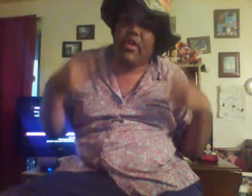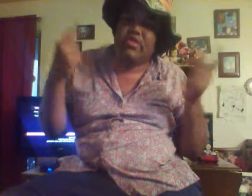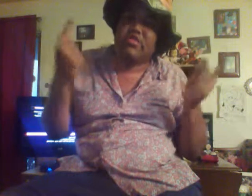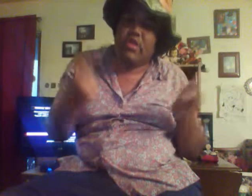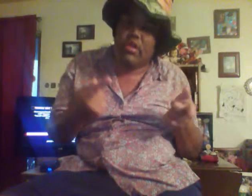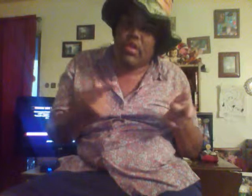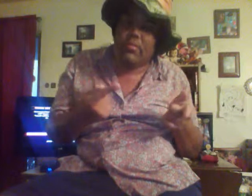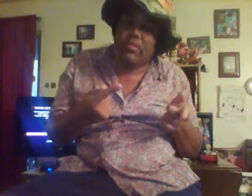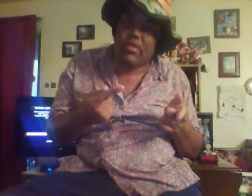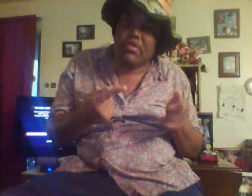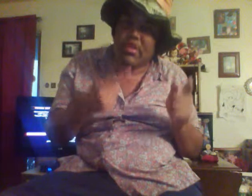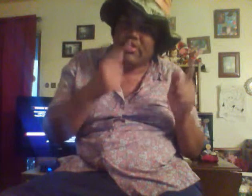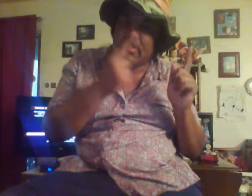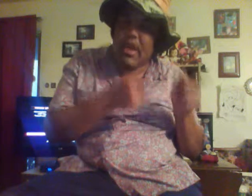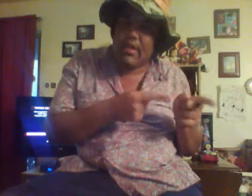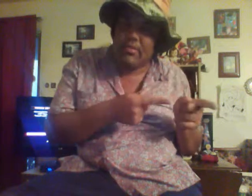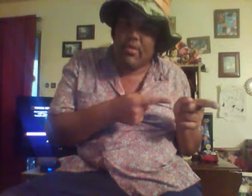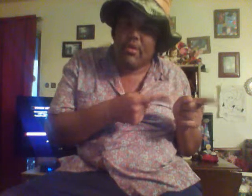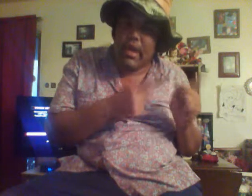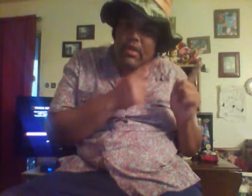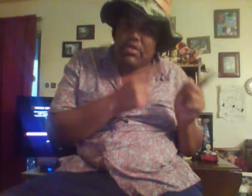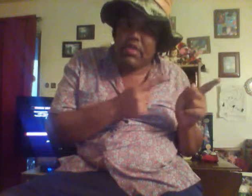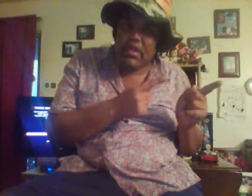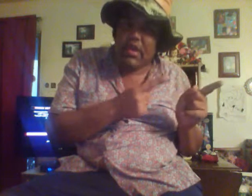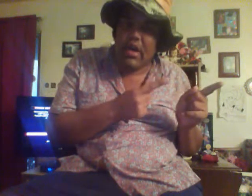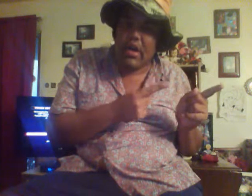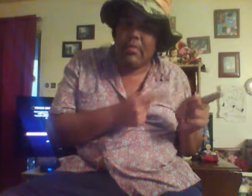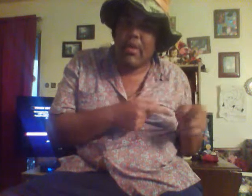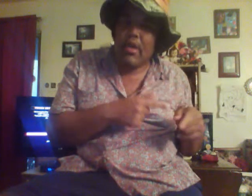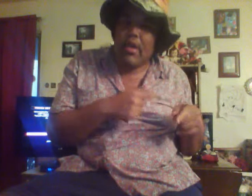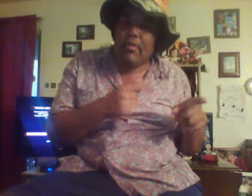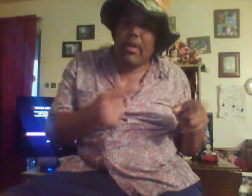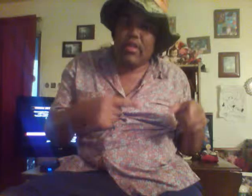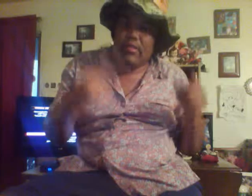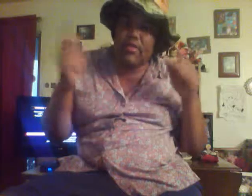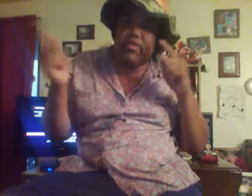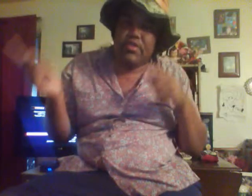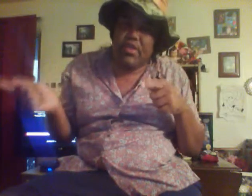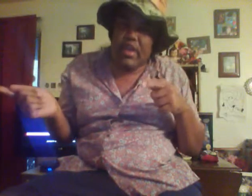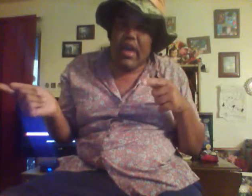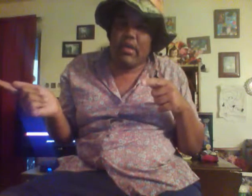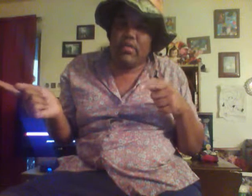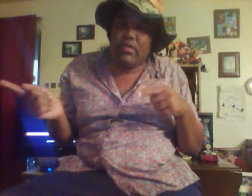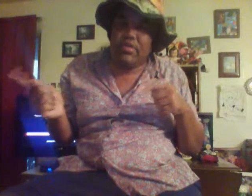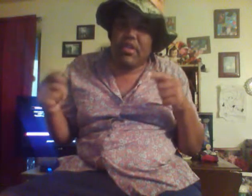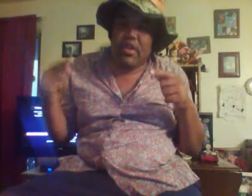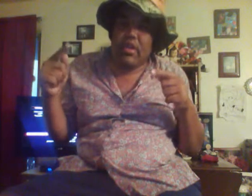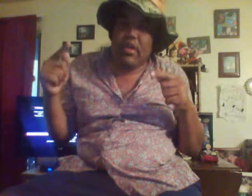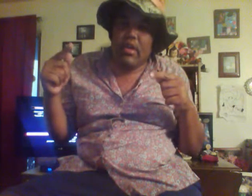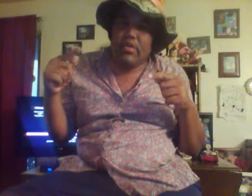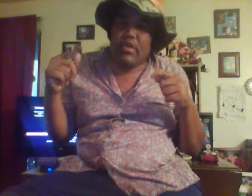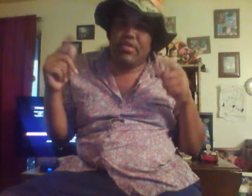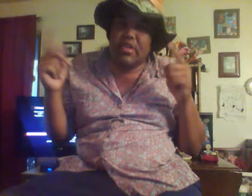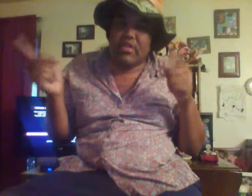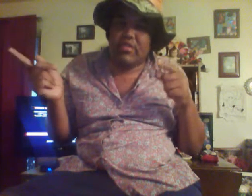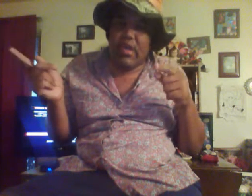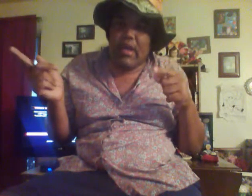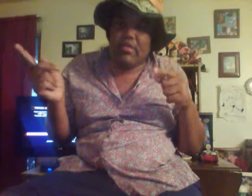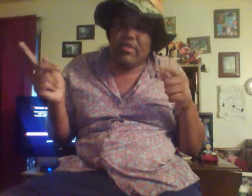first show it looked... The CGI looked more like a sitcom. And when they moved to Seattle to see... The CGI was